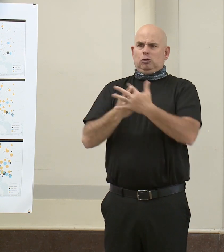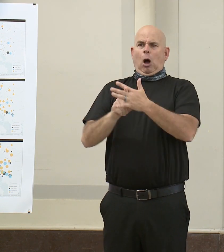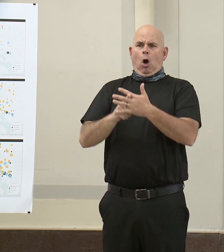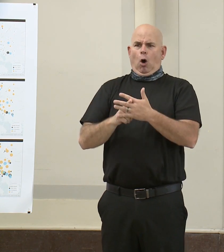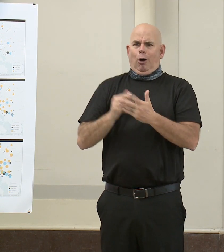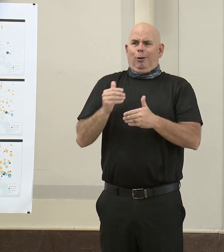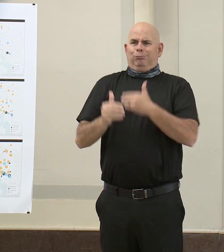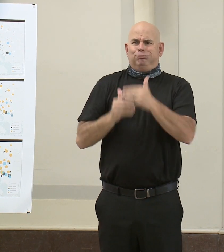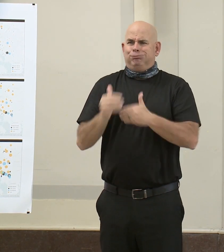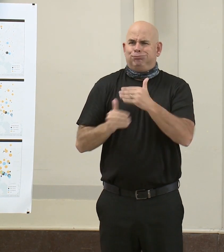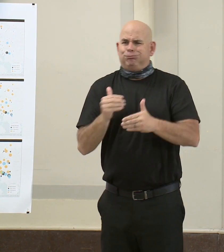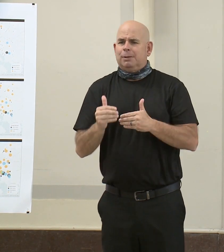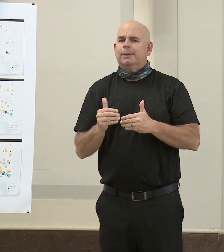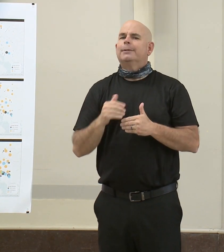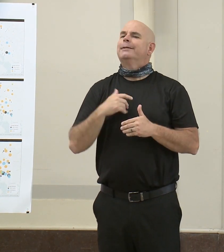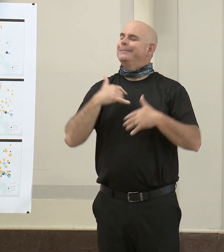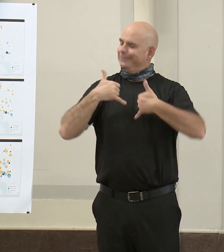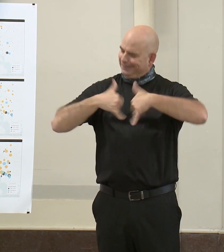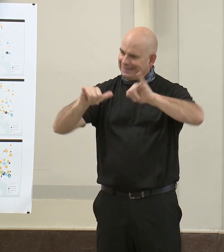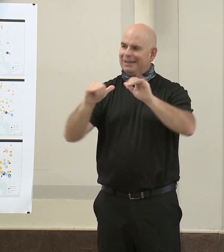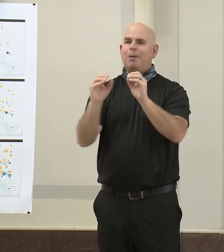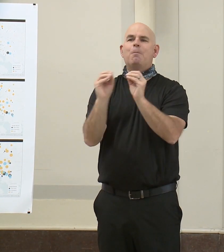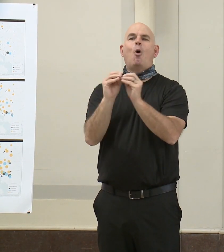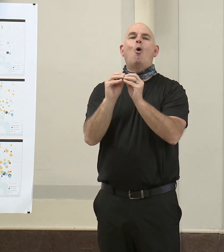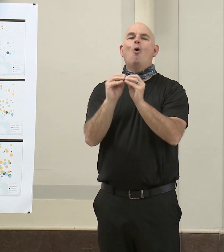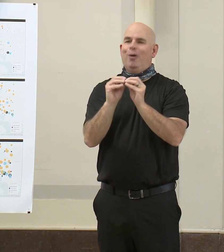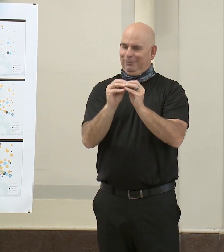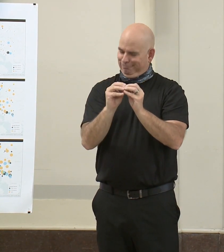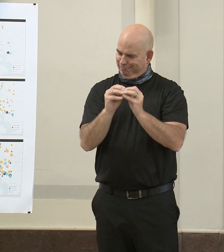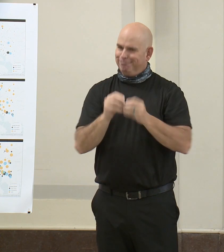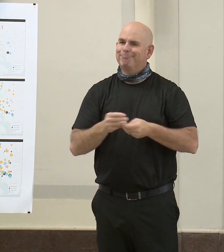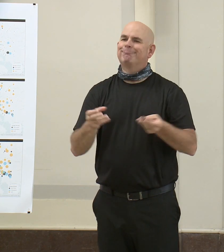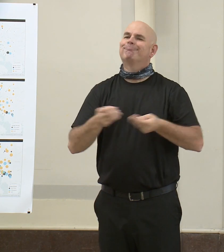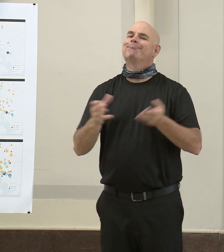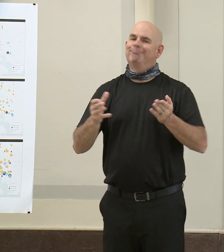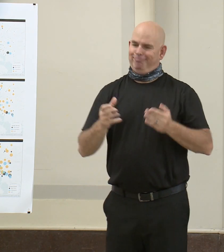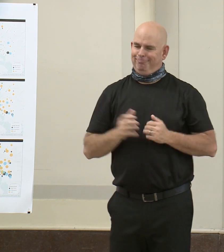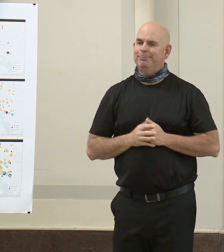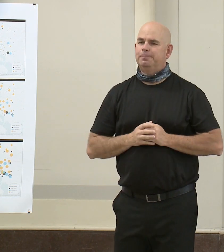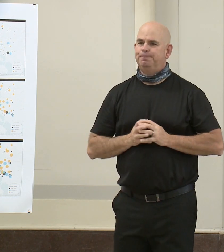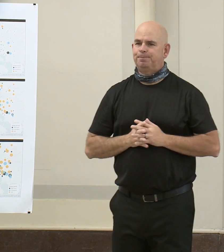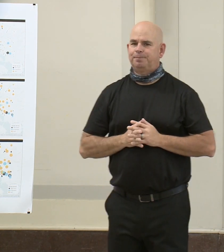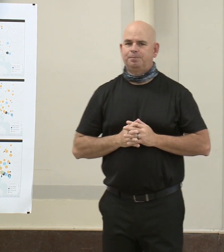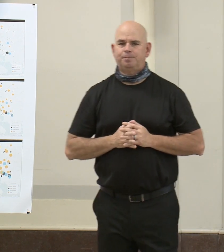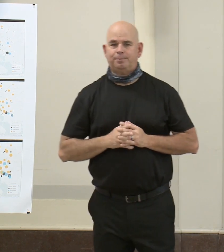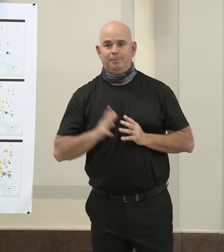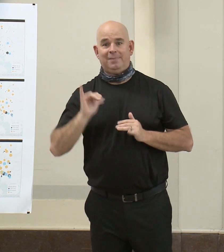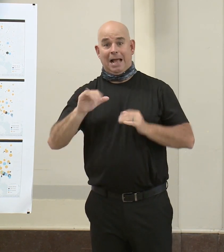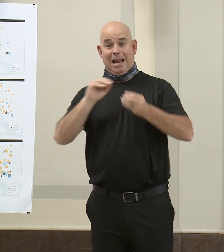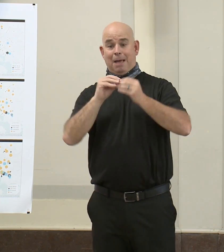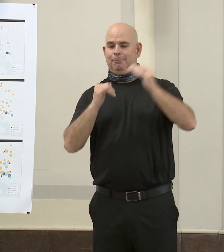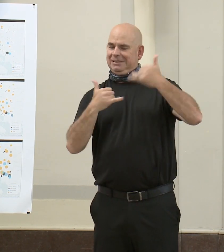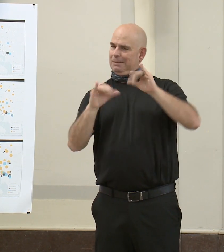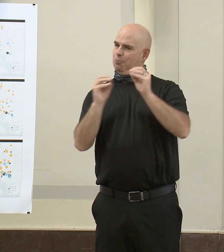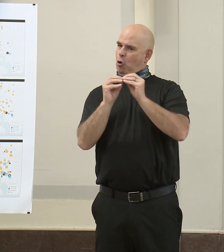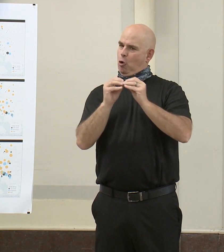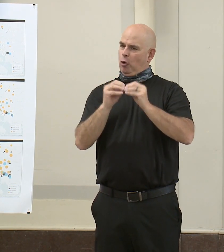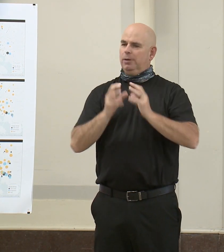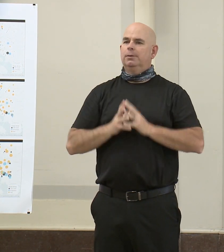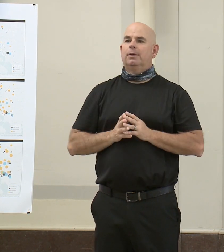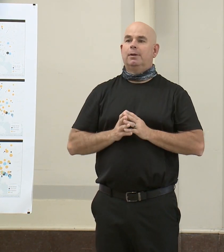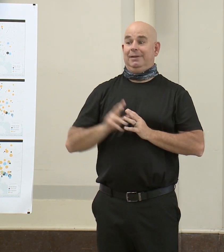had to do much more to reach the full need of Baltimore. So entering month two of the